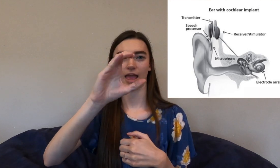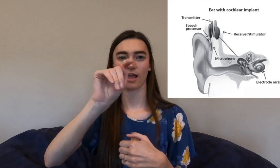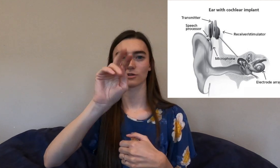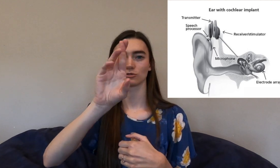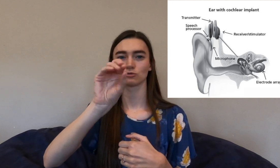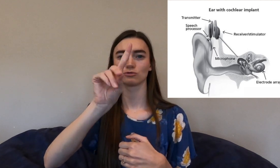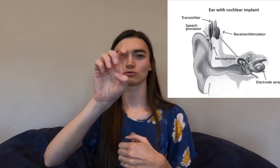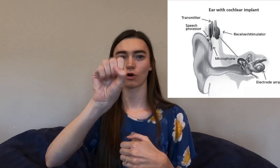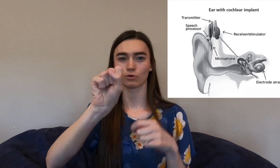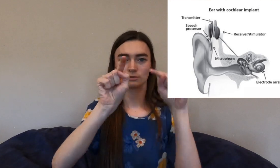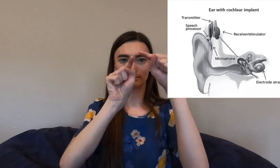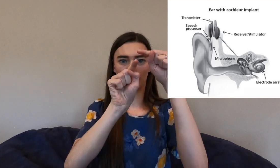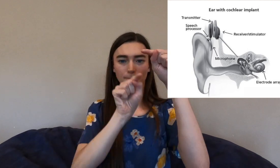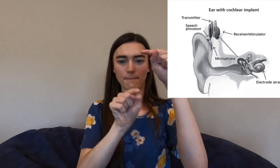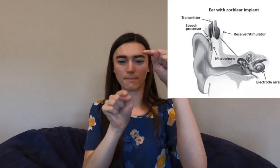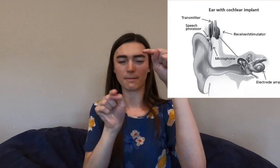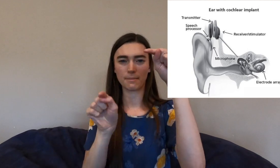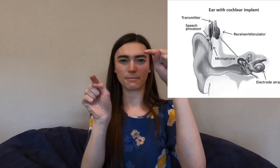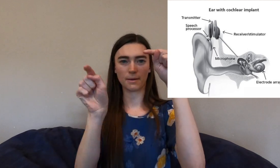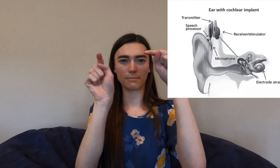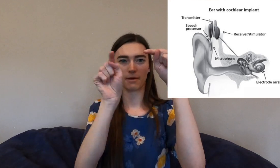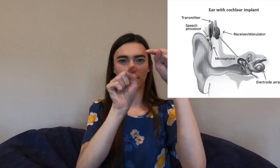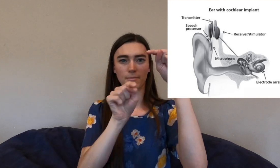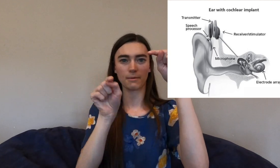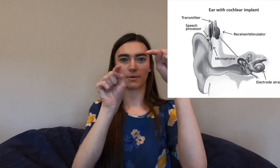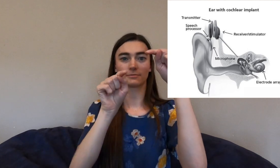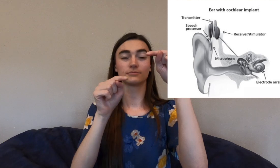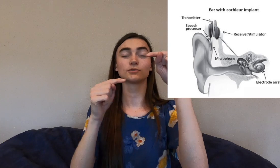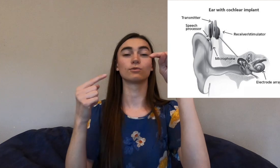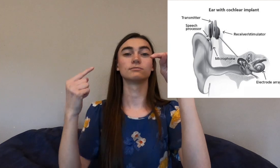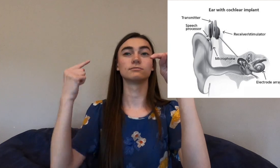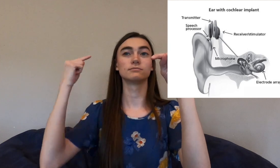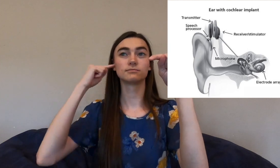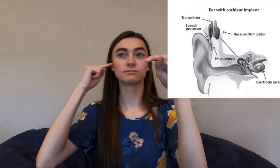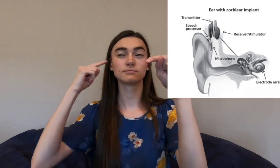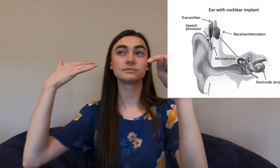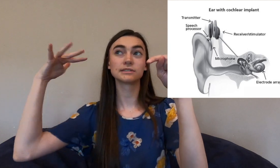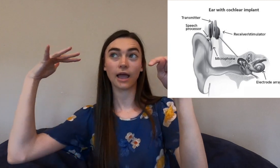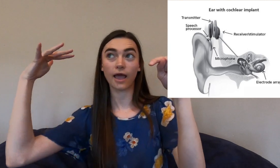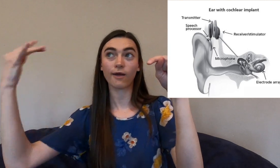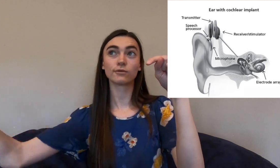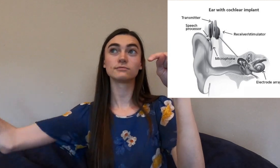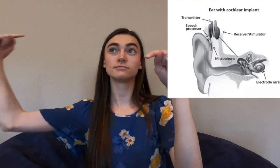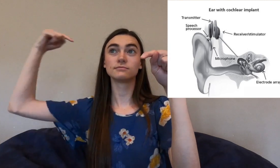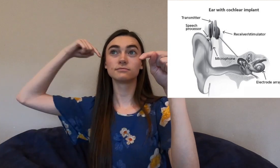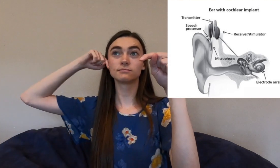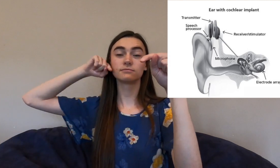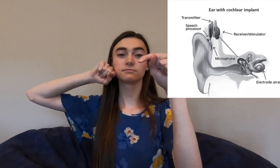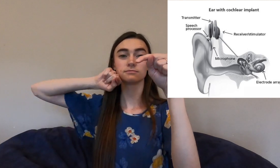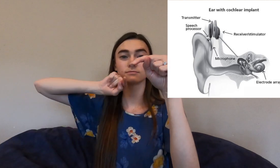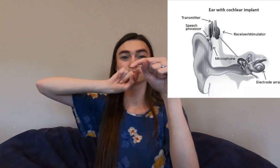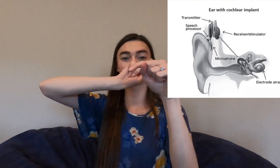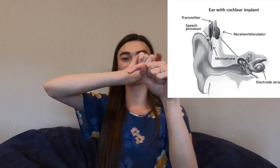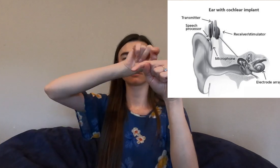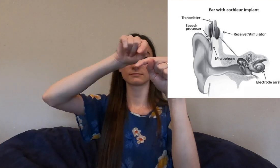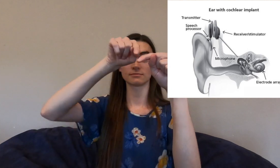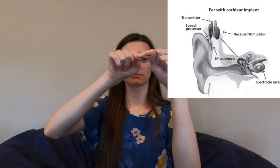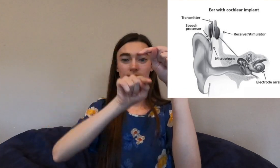are electrodes placed along the cochlea. So sound enters through goes to the